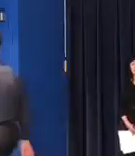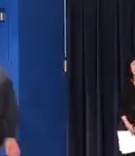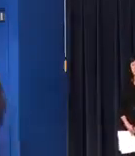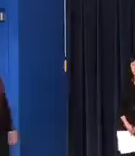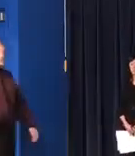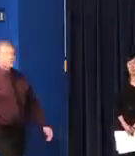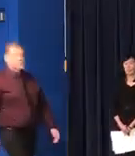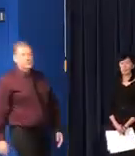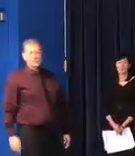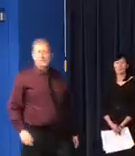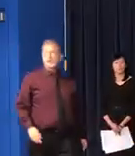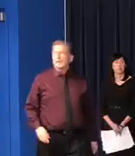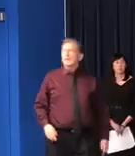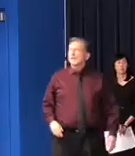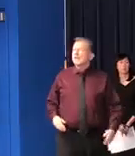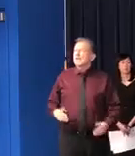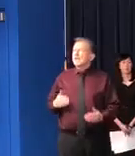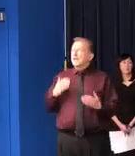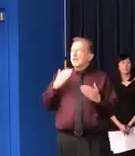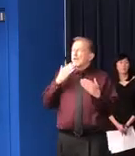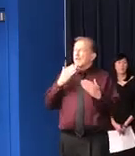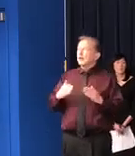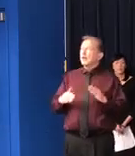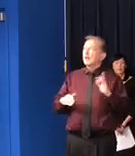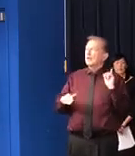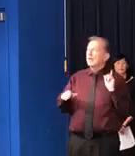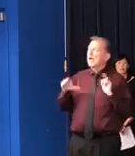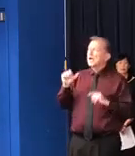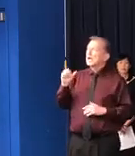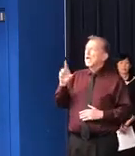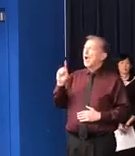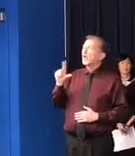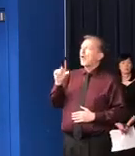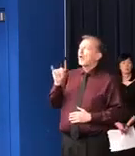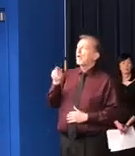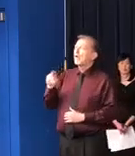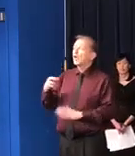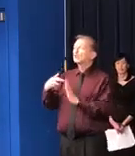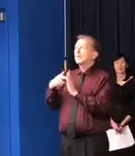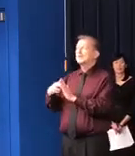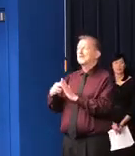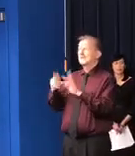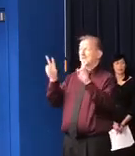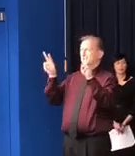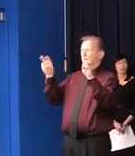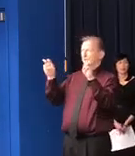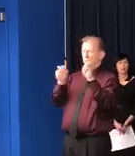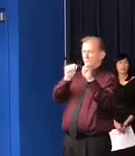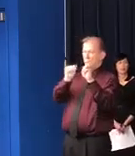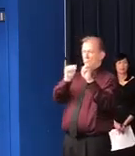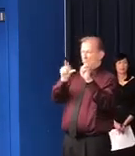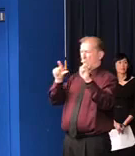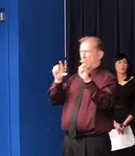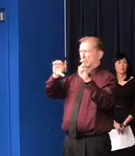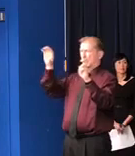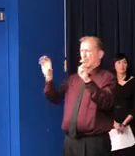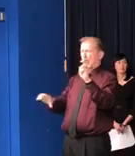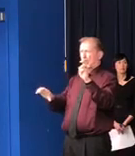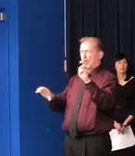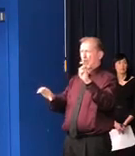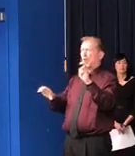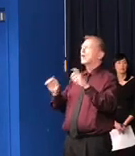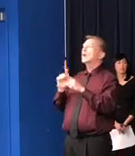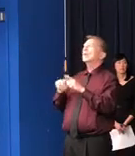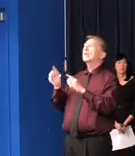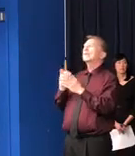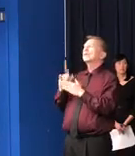to point out to everyone that although Carolyn represents an organization called All Chicago, She is representative of the